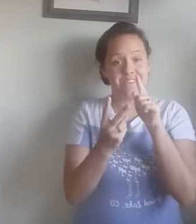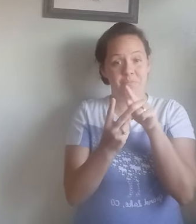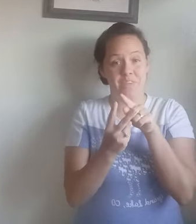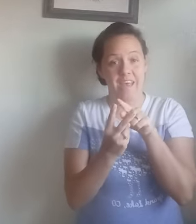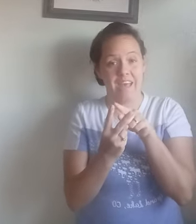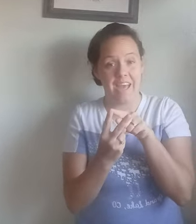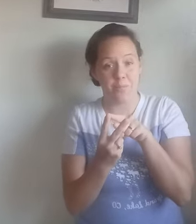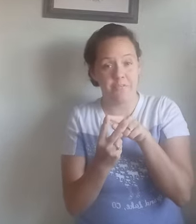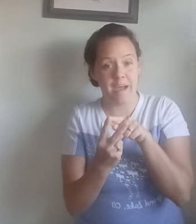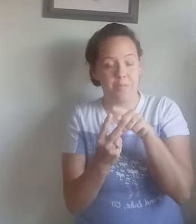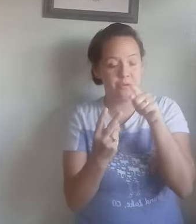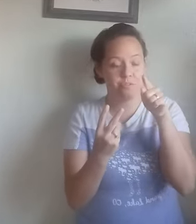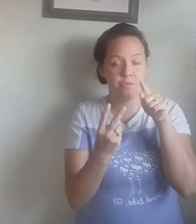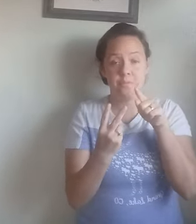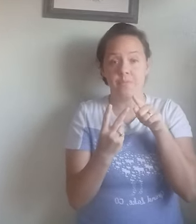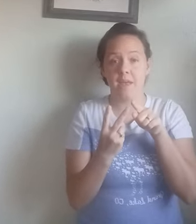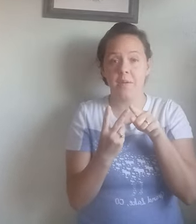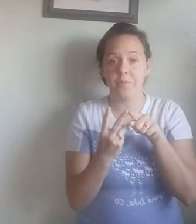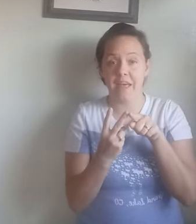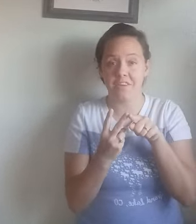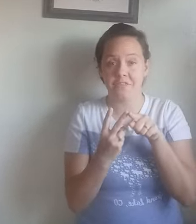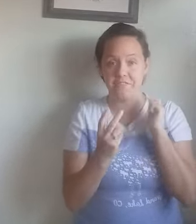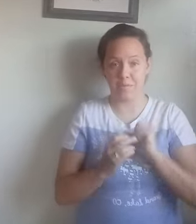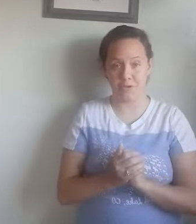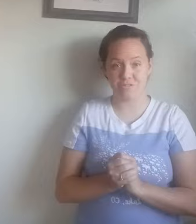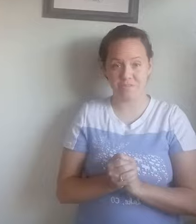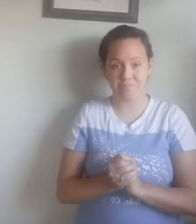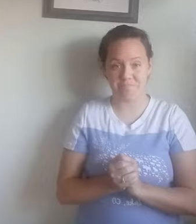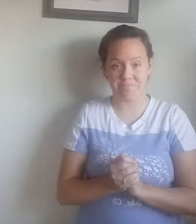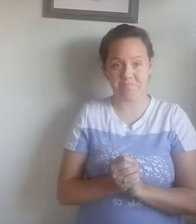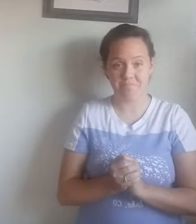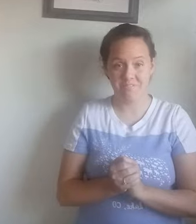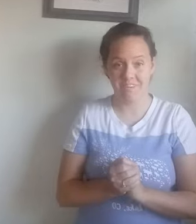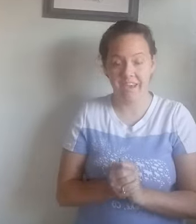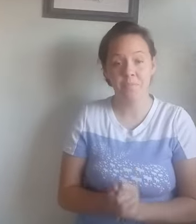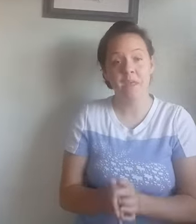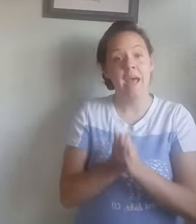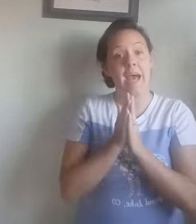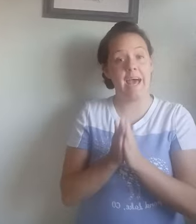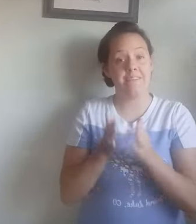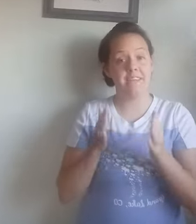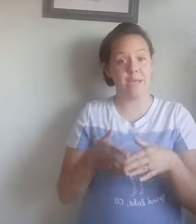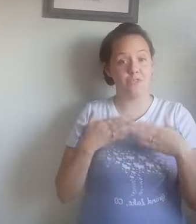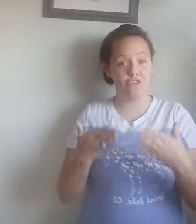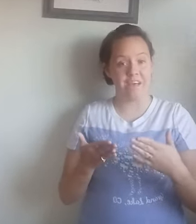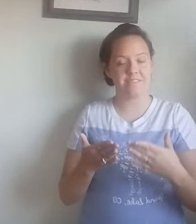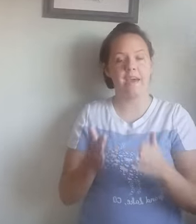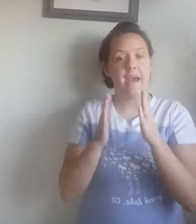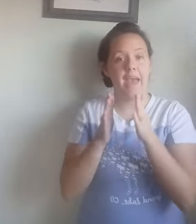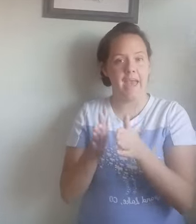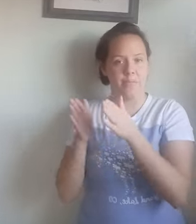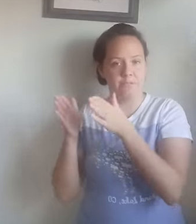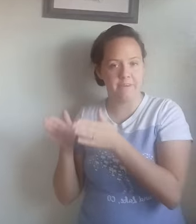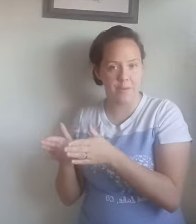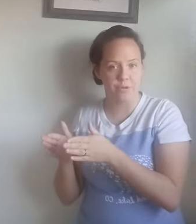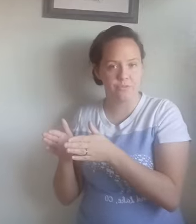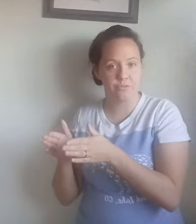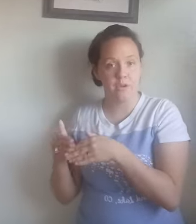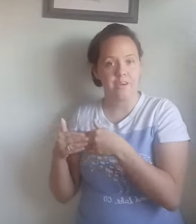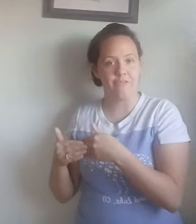animal fibers and plant fibers. Okay. And as the name suggests, animal fibers come